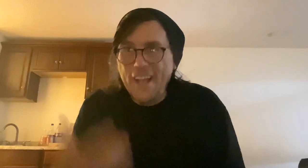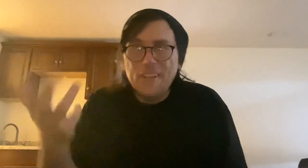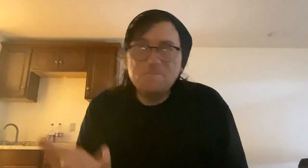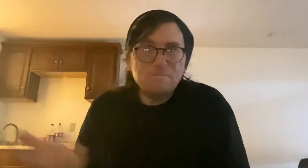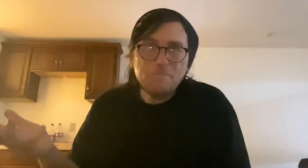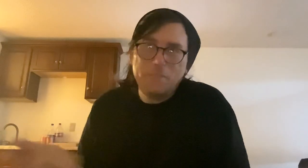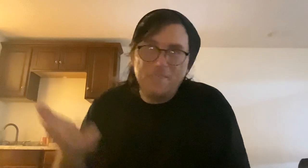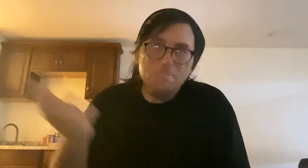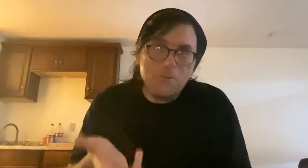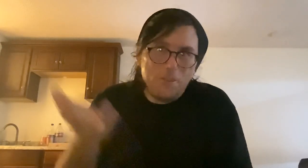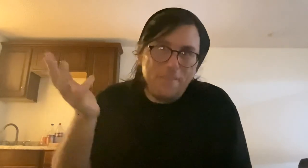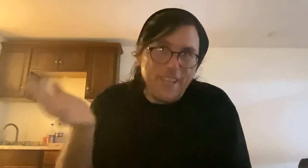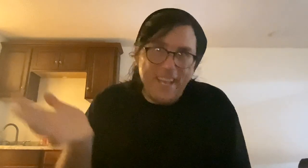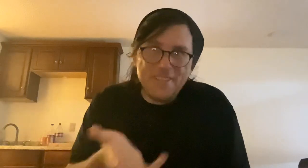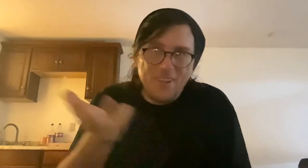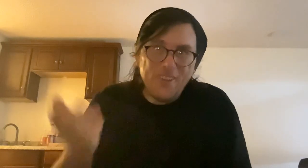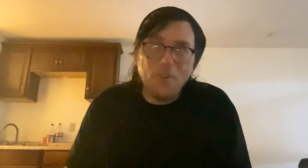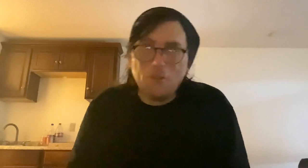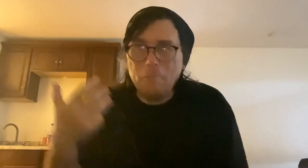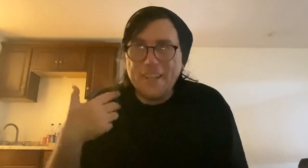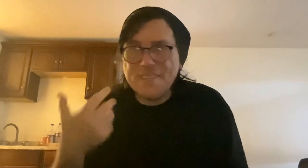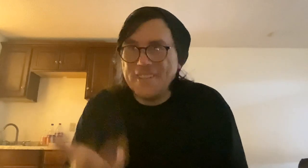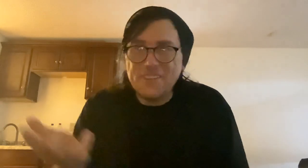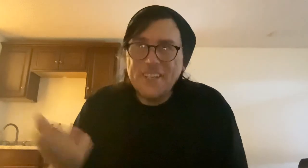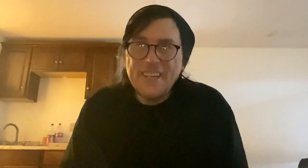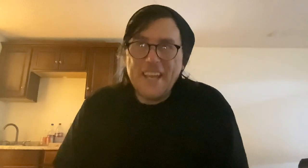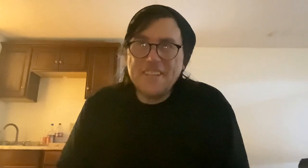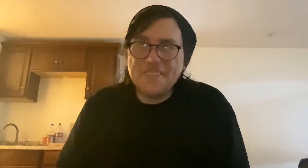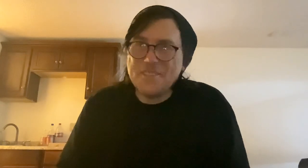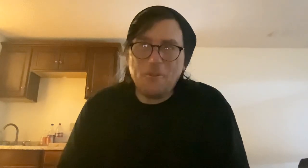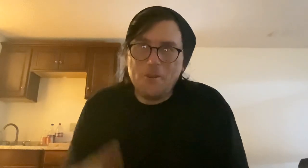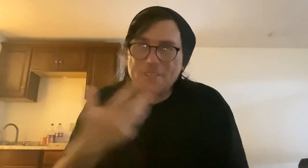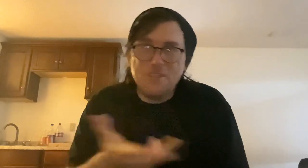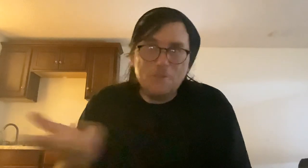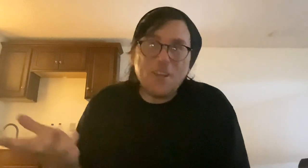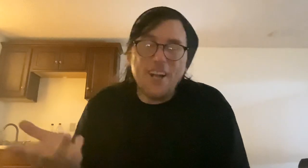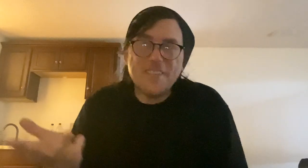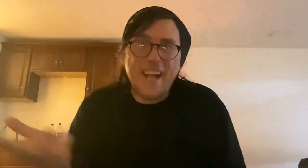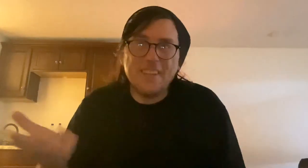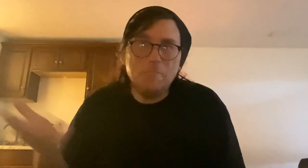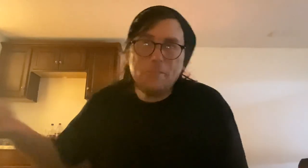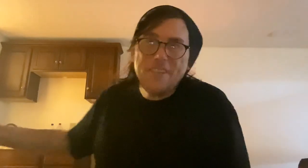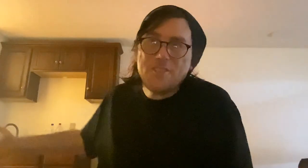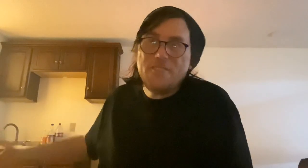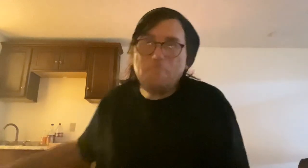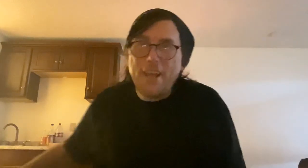Yeah, but majority of it is all local. But still, it doesn't hurt to do is contact them because you might